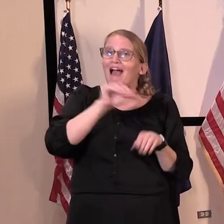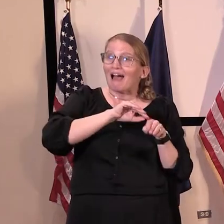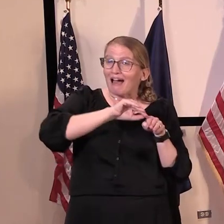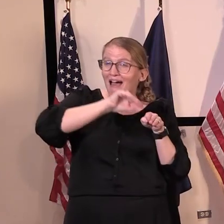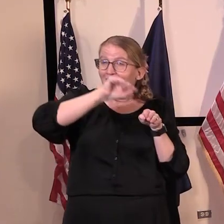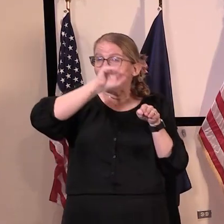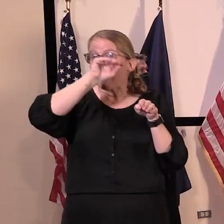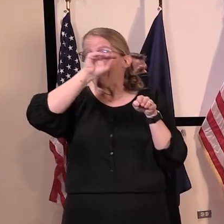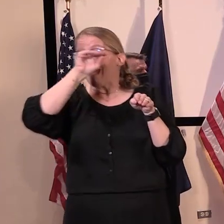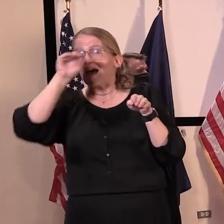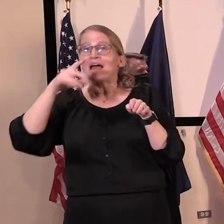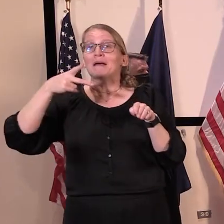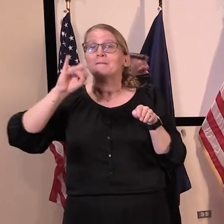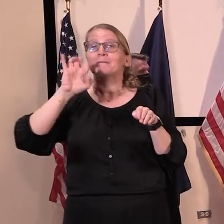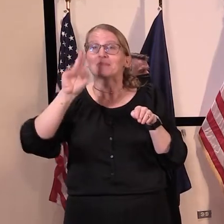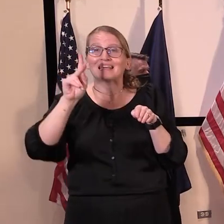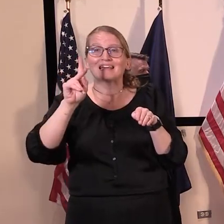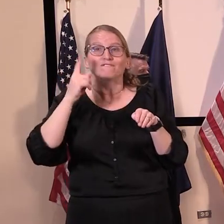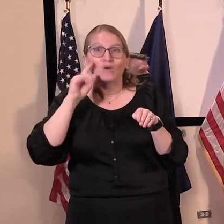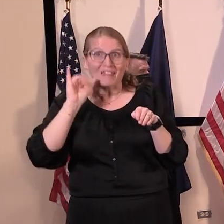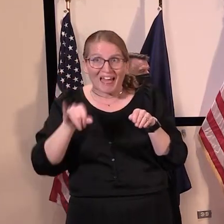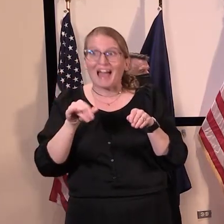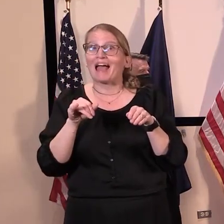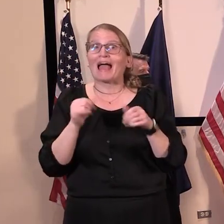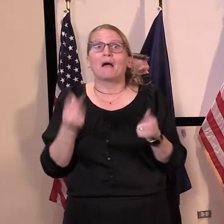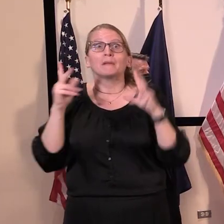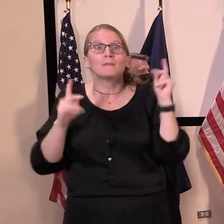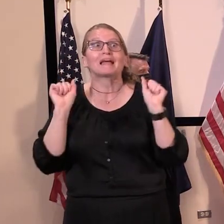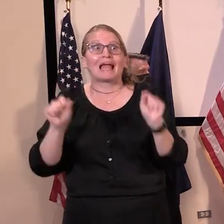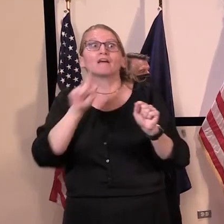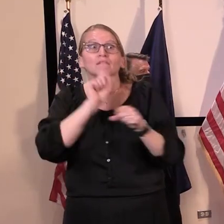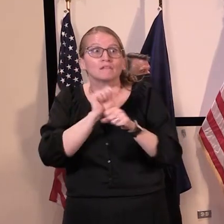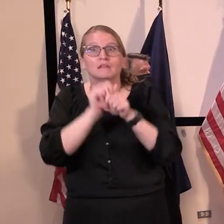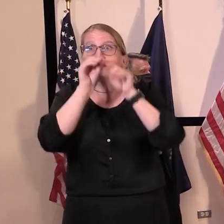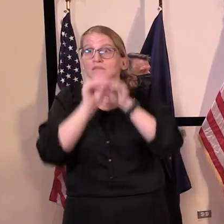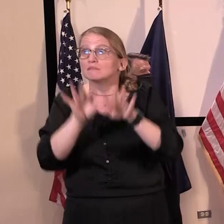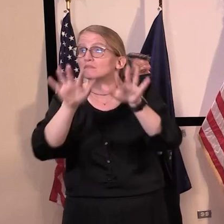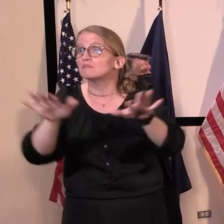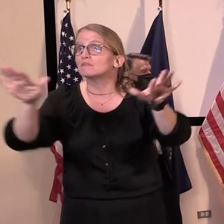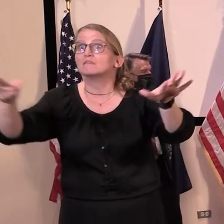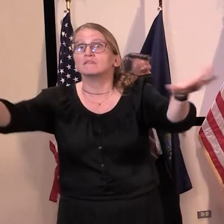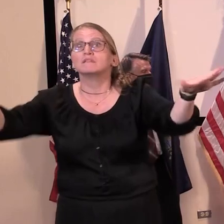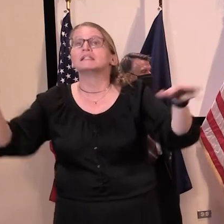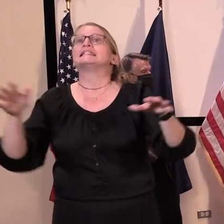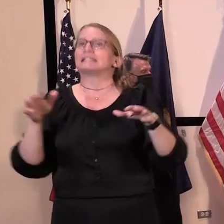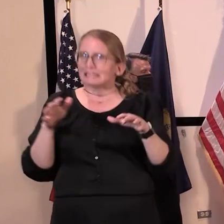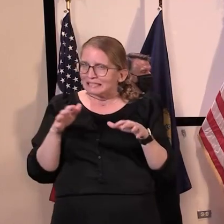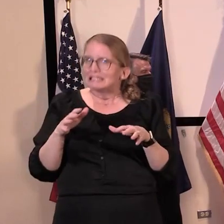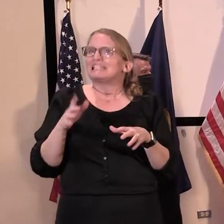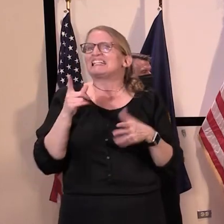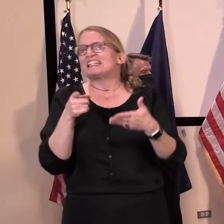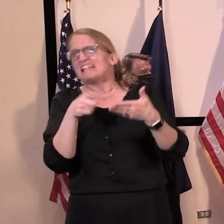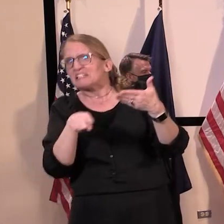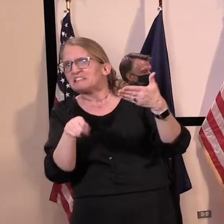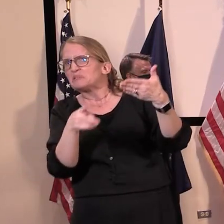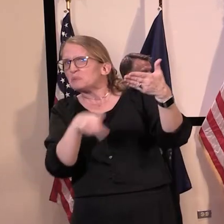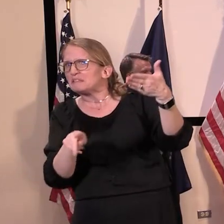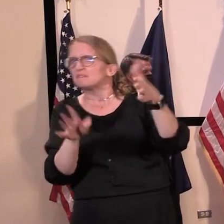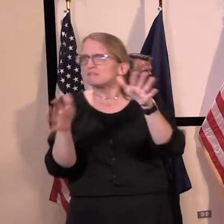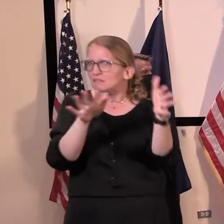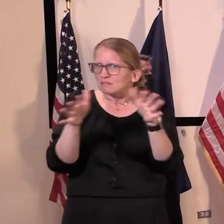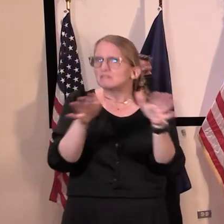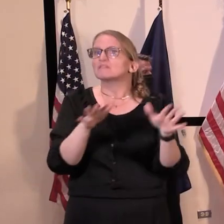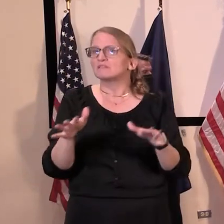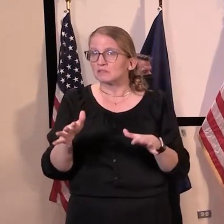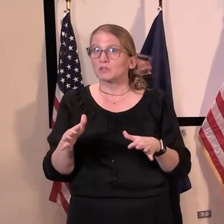until about a week or so. So again, more good news we anticipate on the way, but only if we continue to